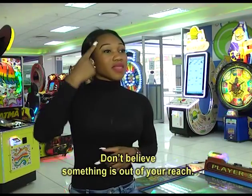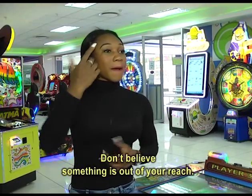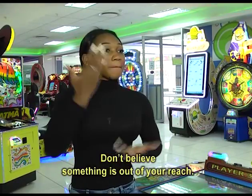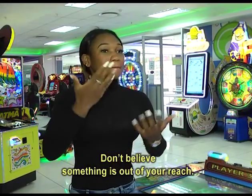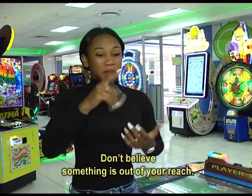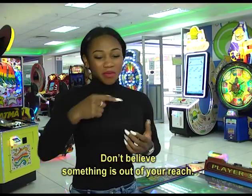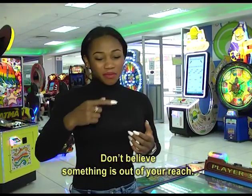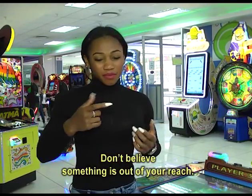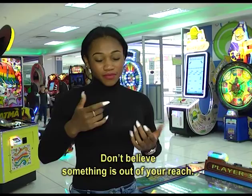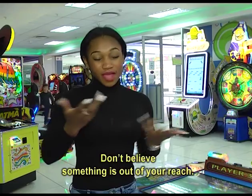reach.